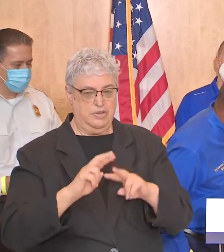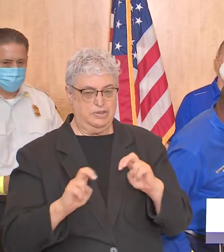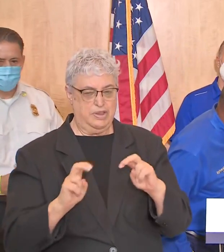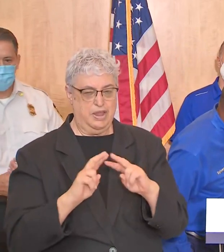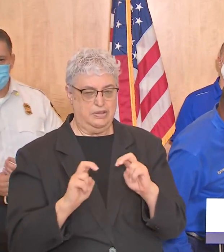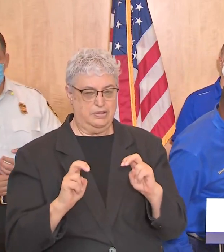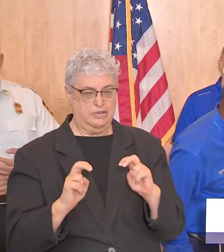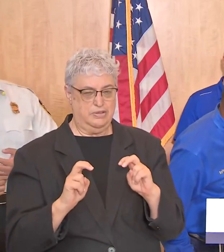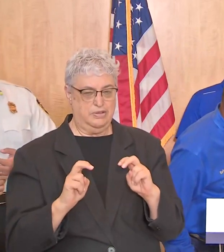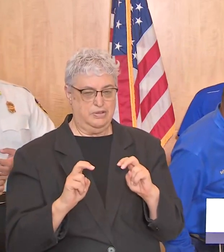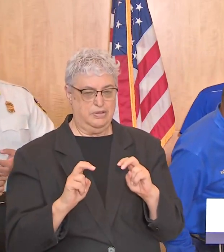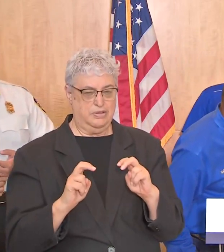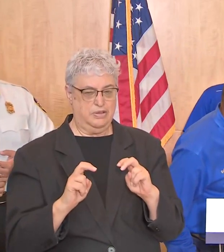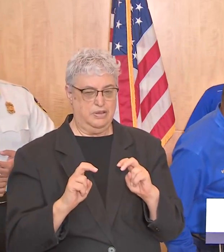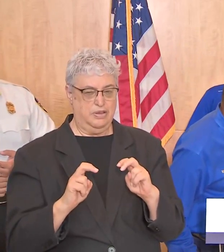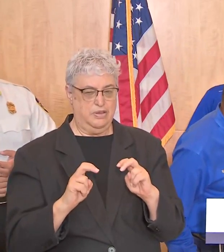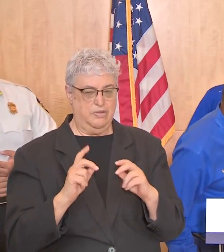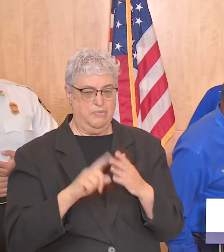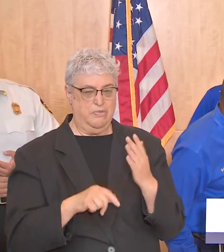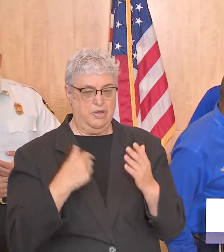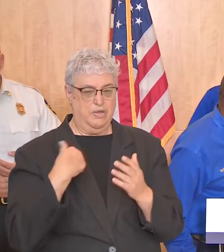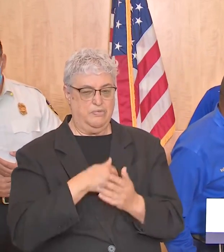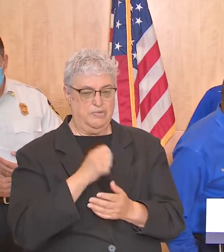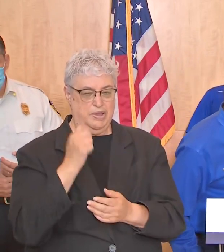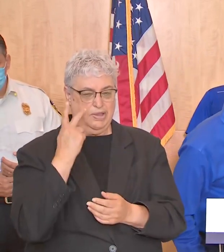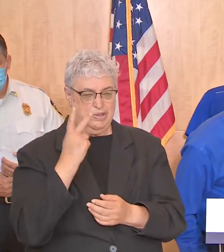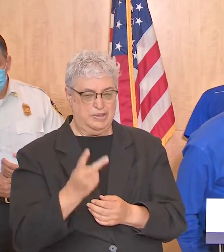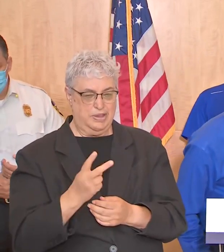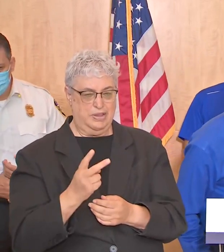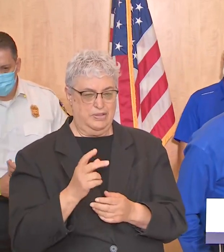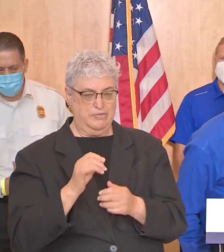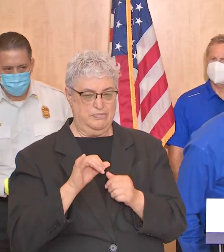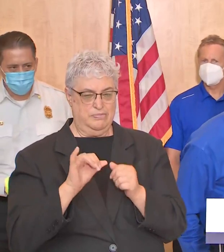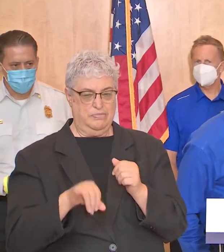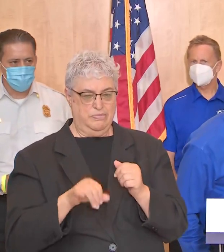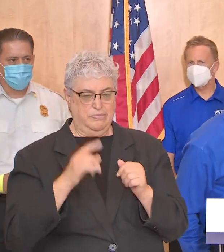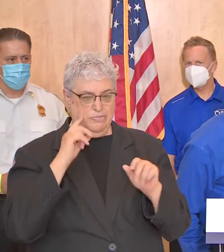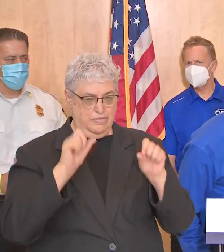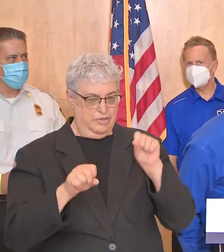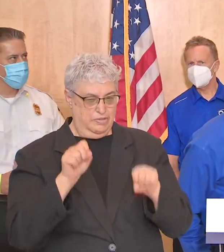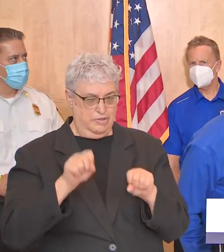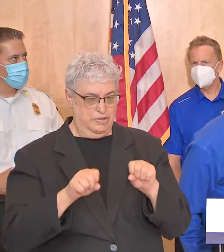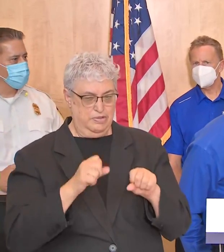you know the sale of the damage we might see any remaining uncertainties well